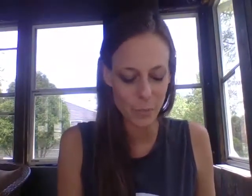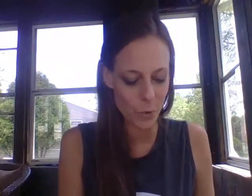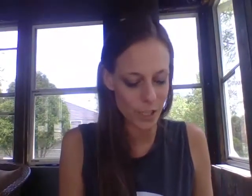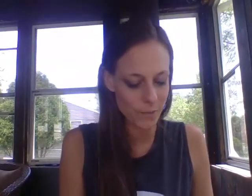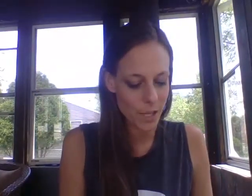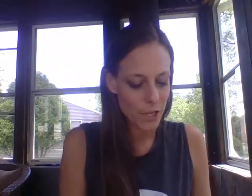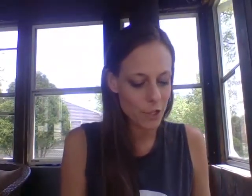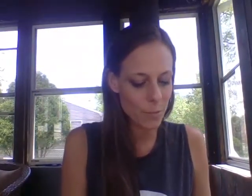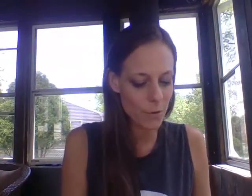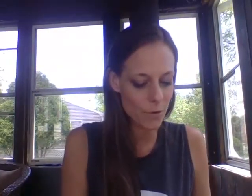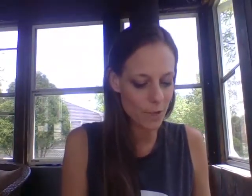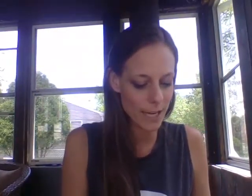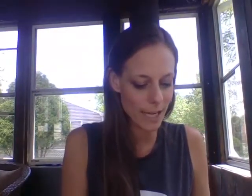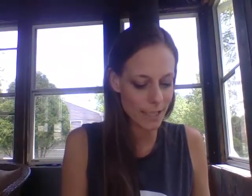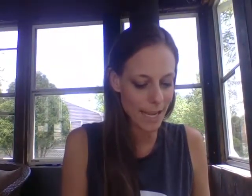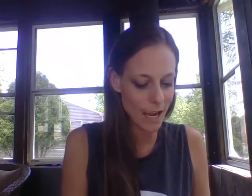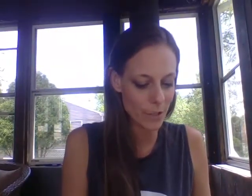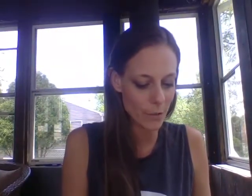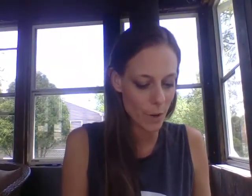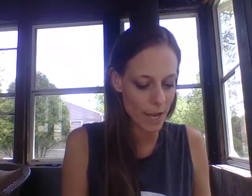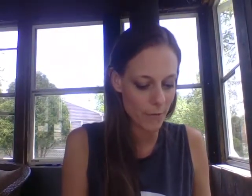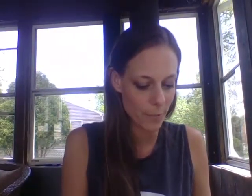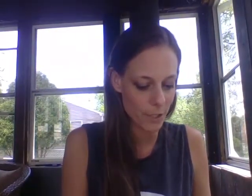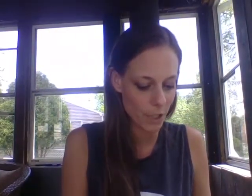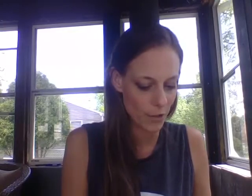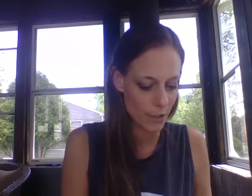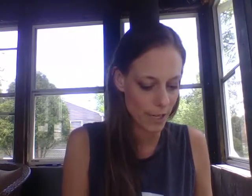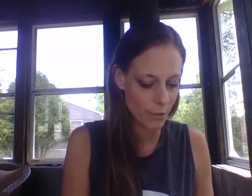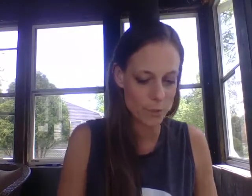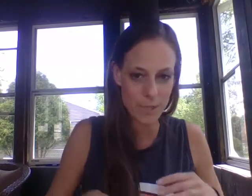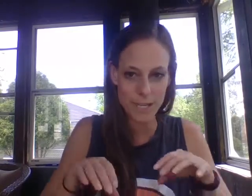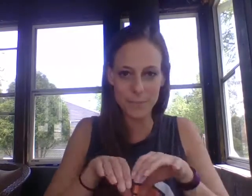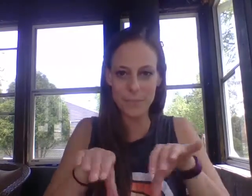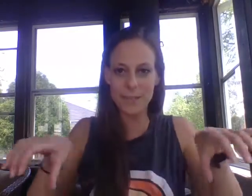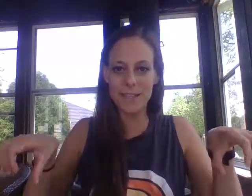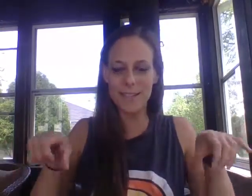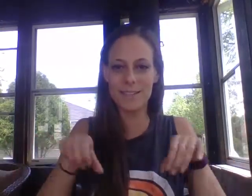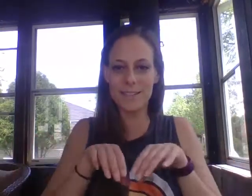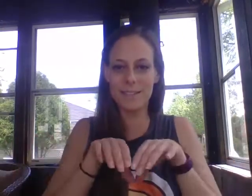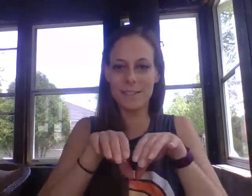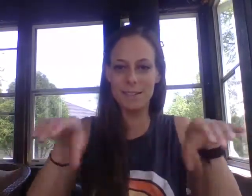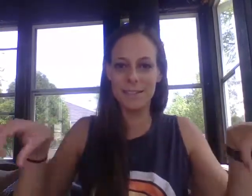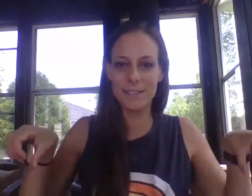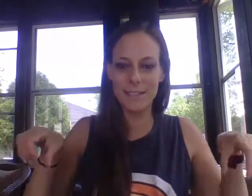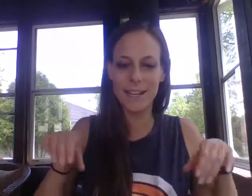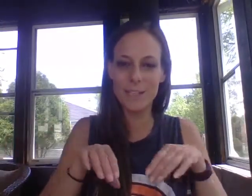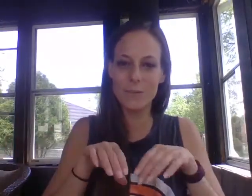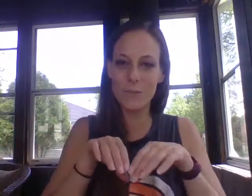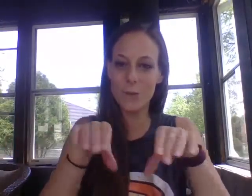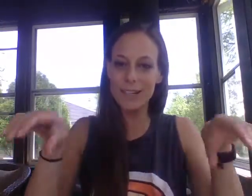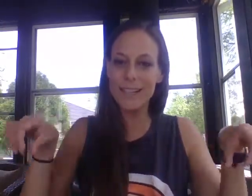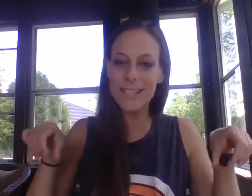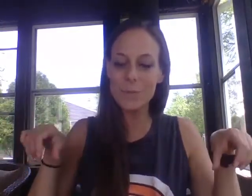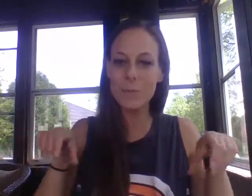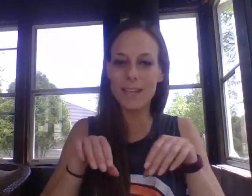sport you're gonna move your hands out and away from each other and repeat like this as if you were swimming